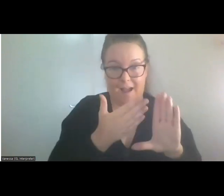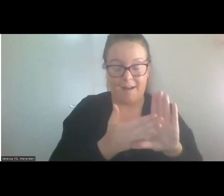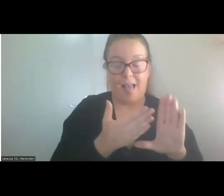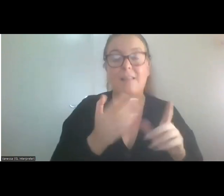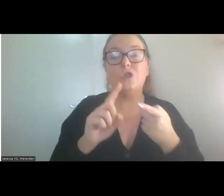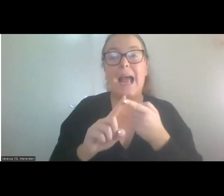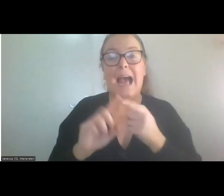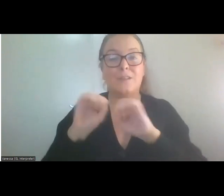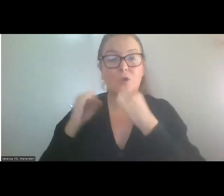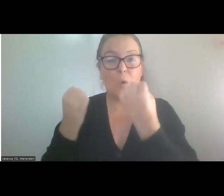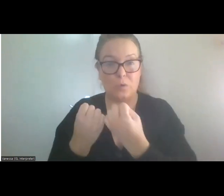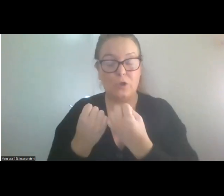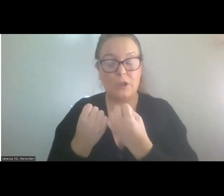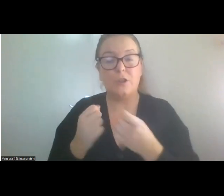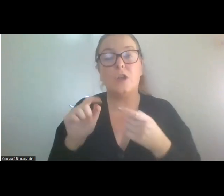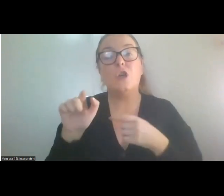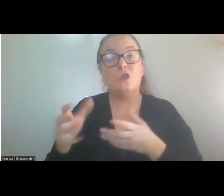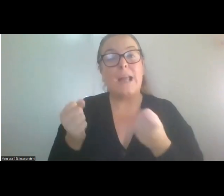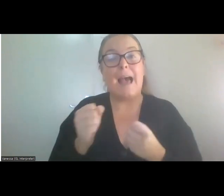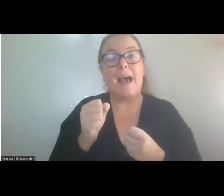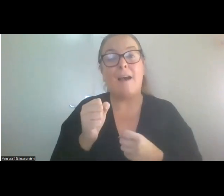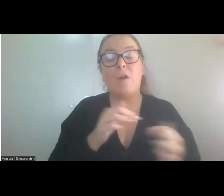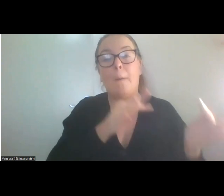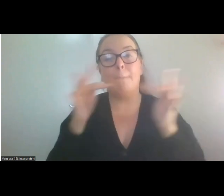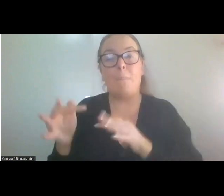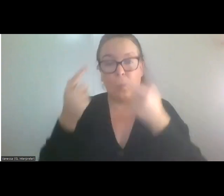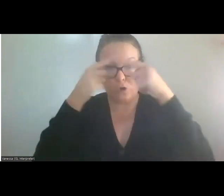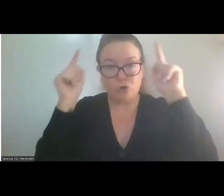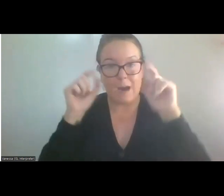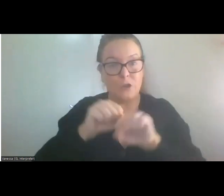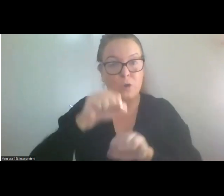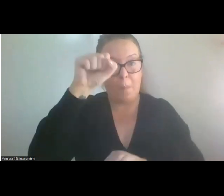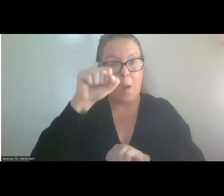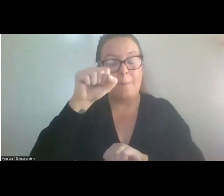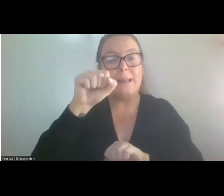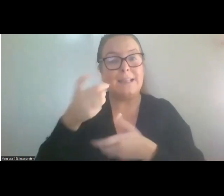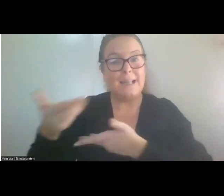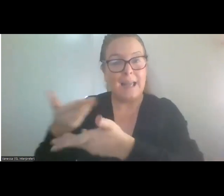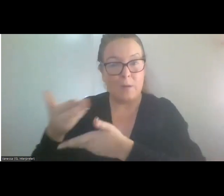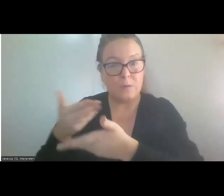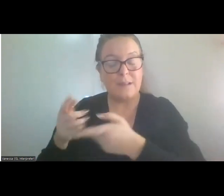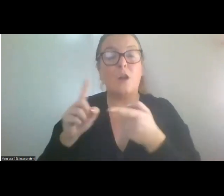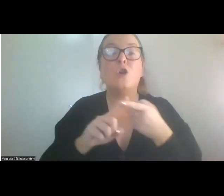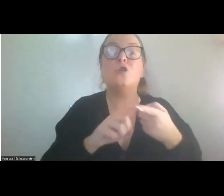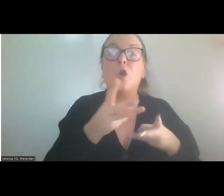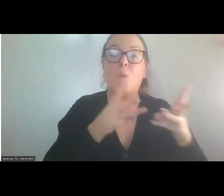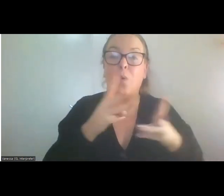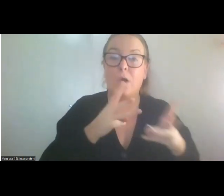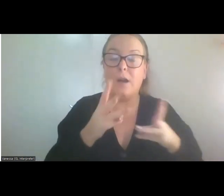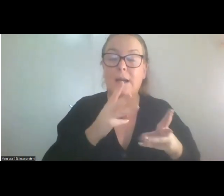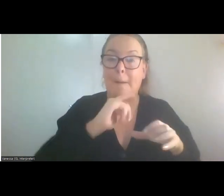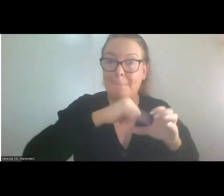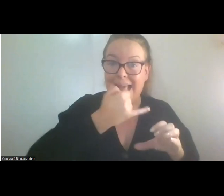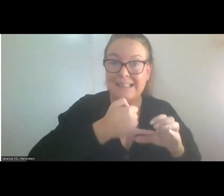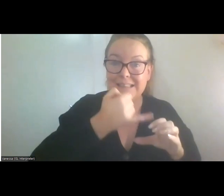a postgrad diploma in counselling psychology and then worked as a counsellor in veterinary medicine, dealing with problems